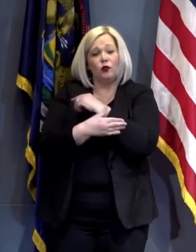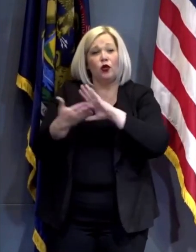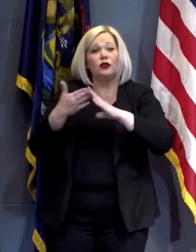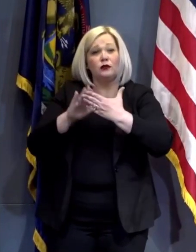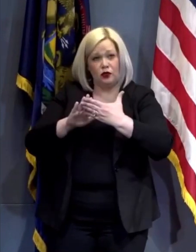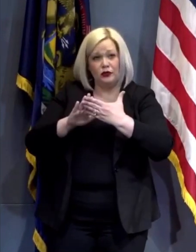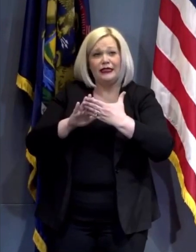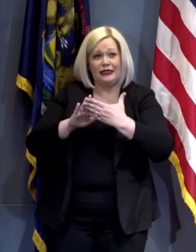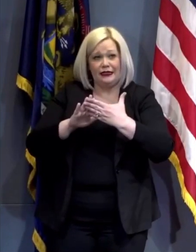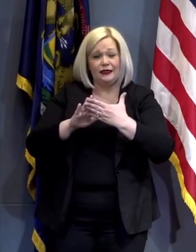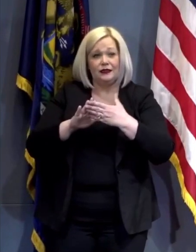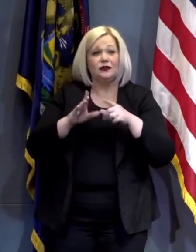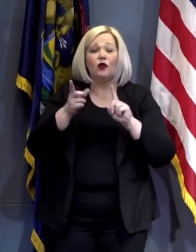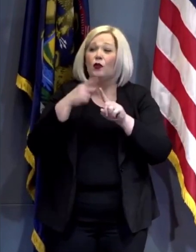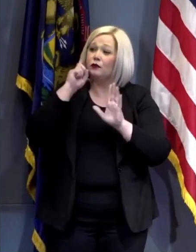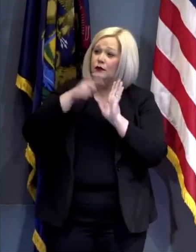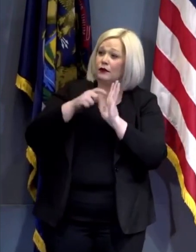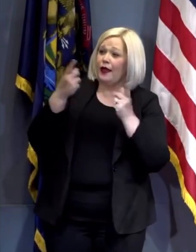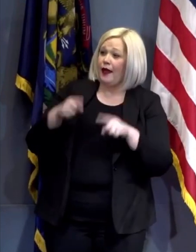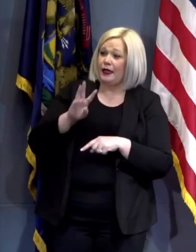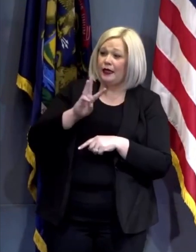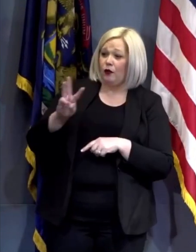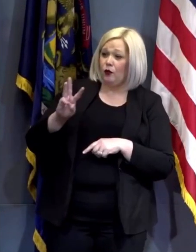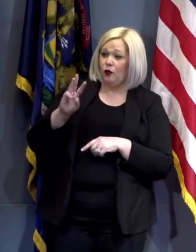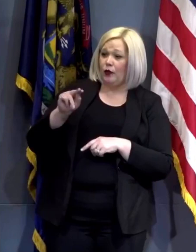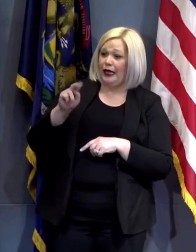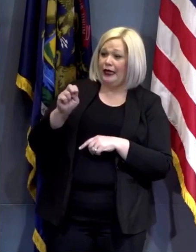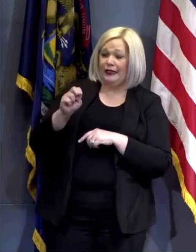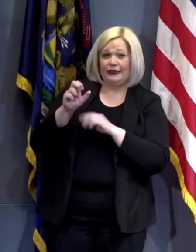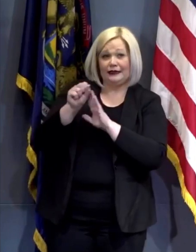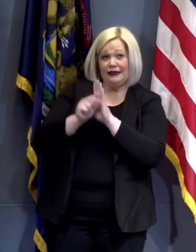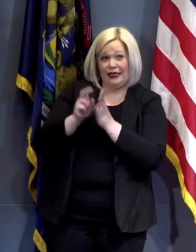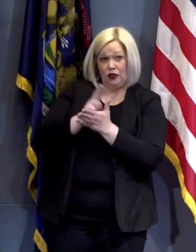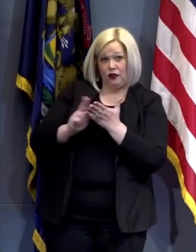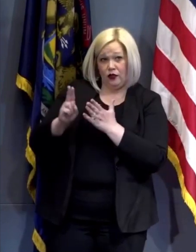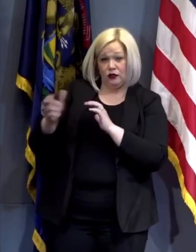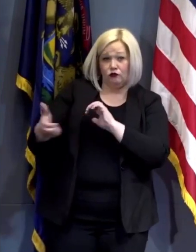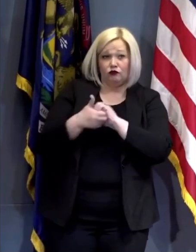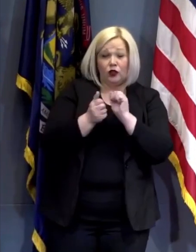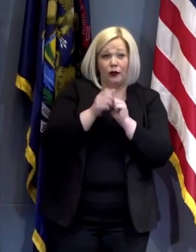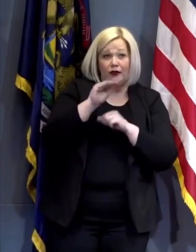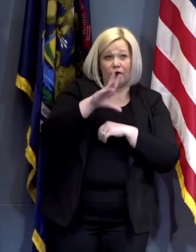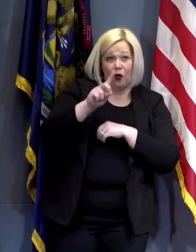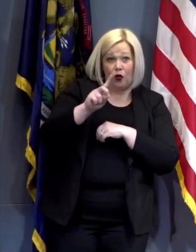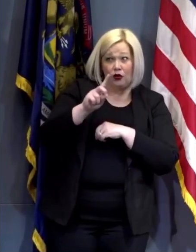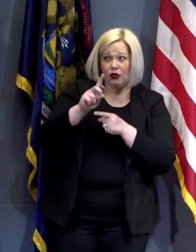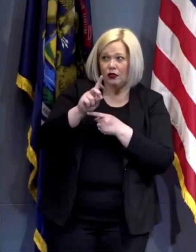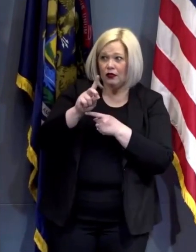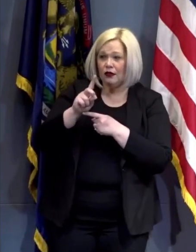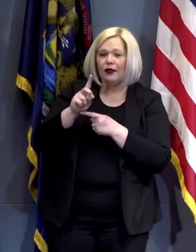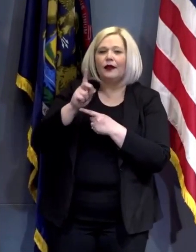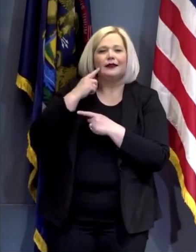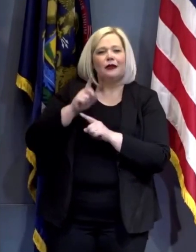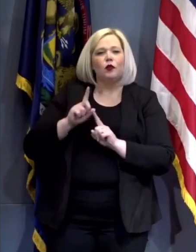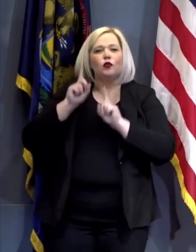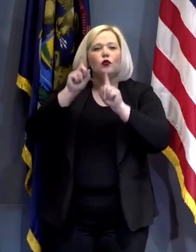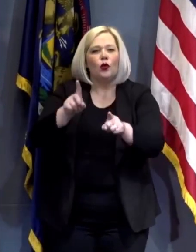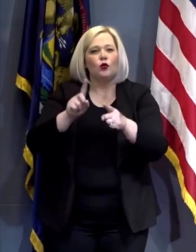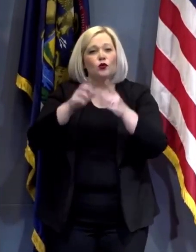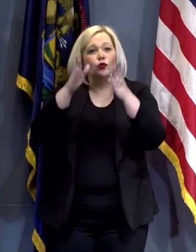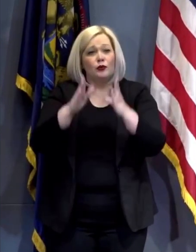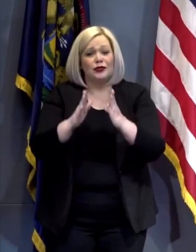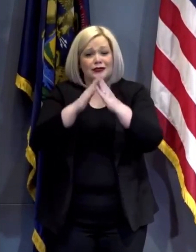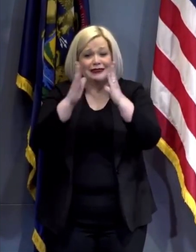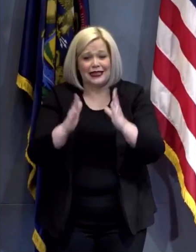really inspiring one that we've seen from Wayne State University in partnership with Ford that is driving tests to people where they need them and